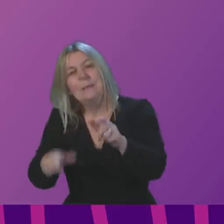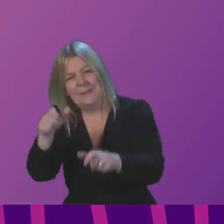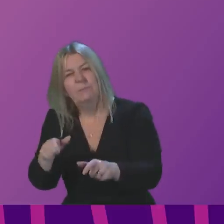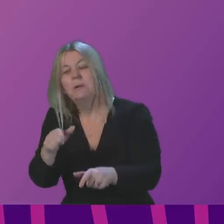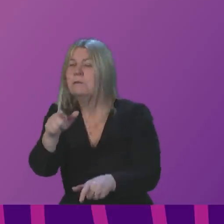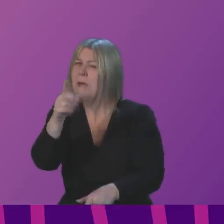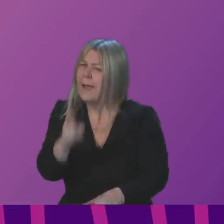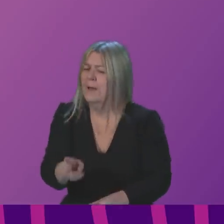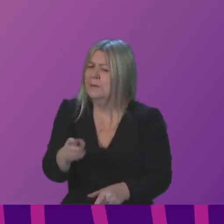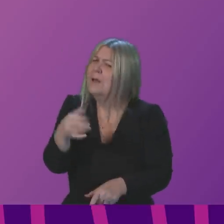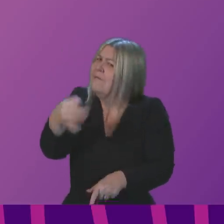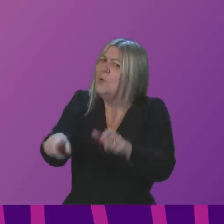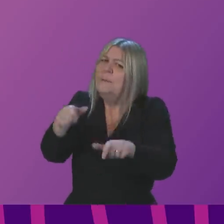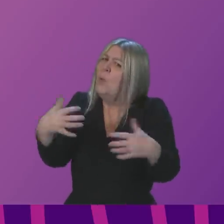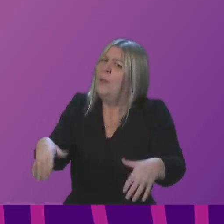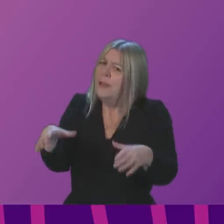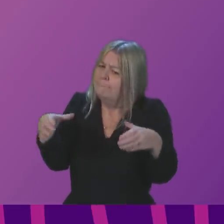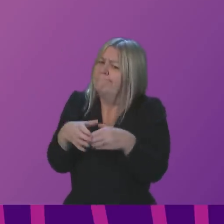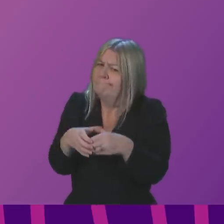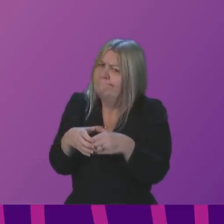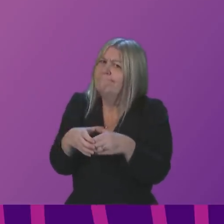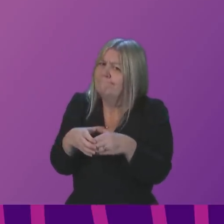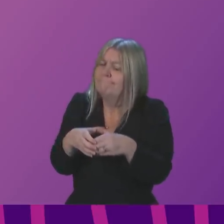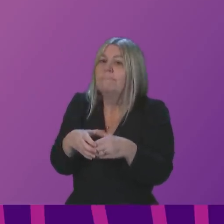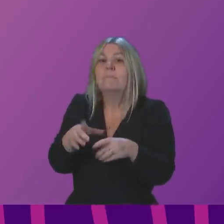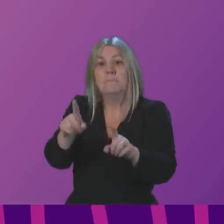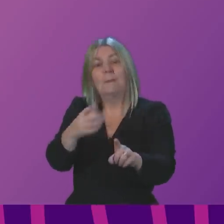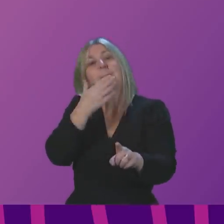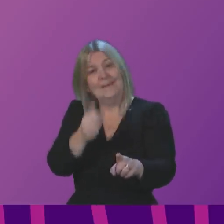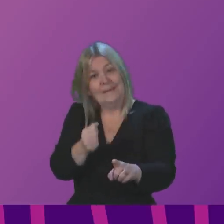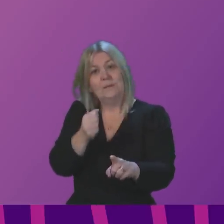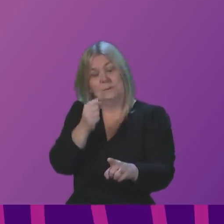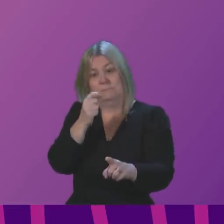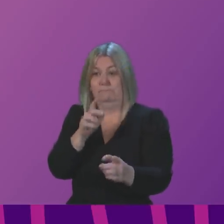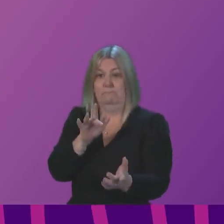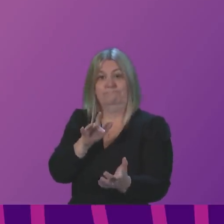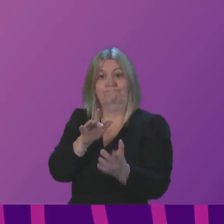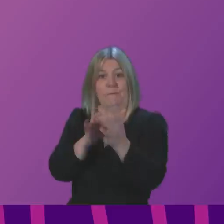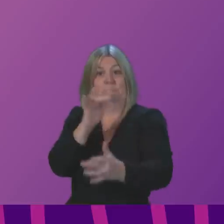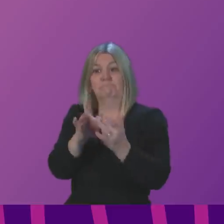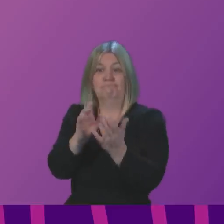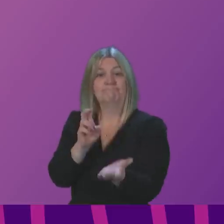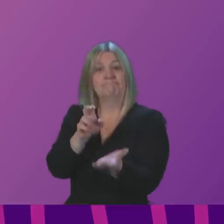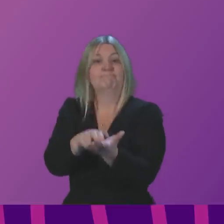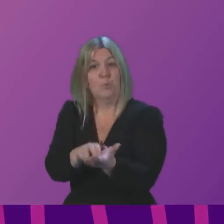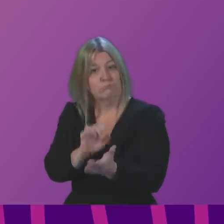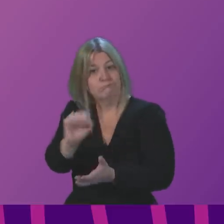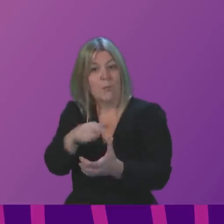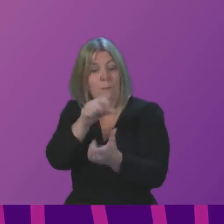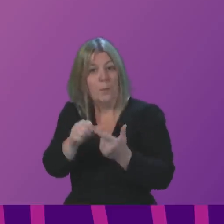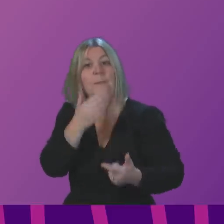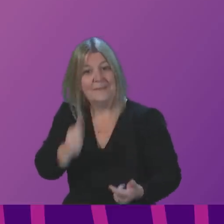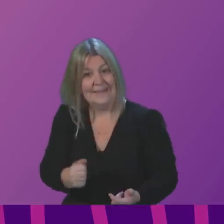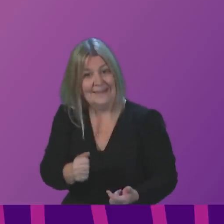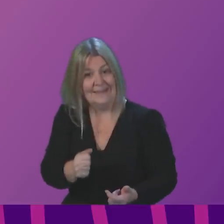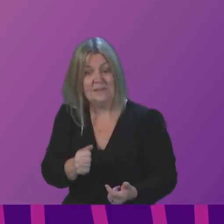small number of people, can go onto the website and rebook their appointment now, if they are within what is now that